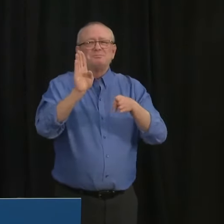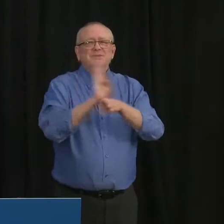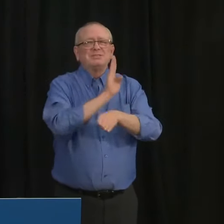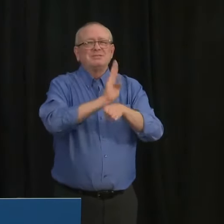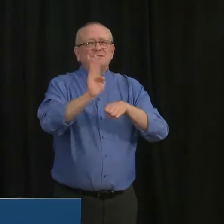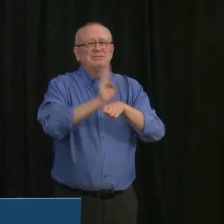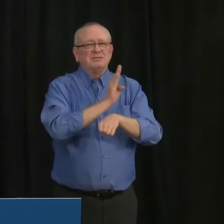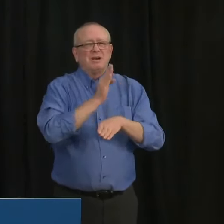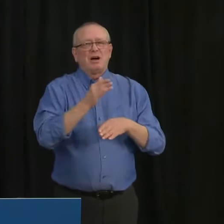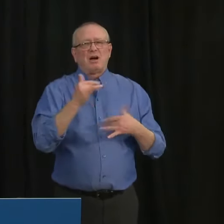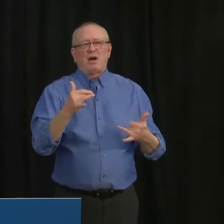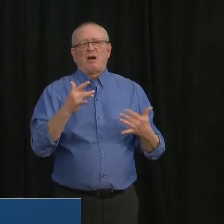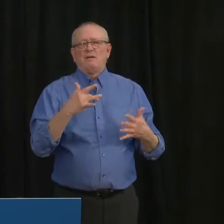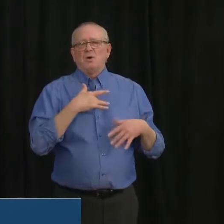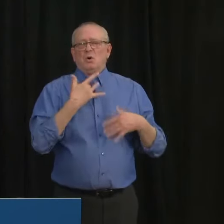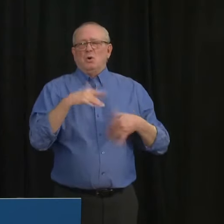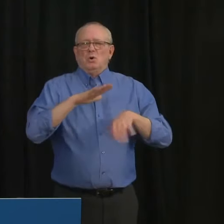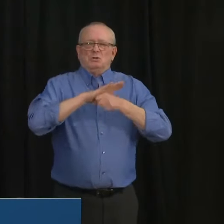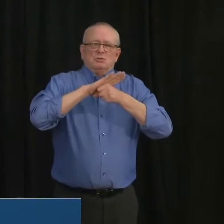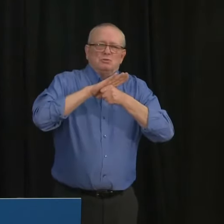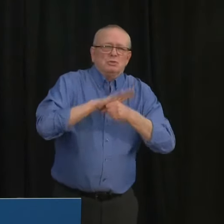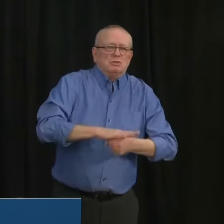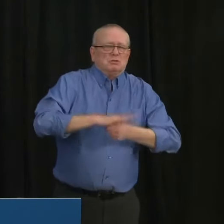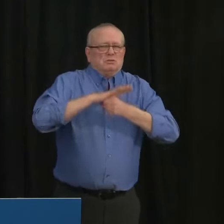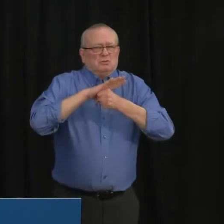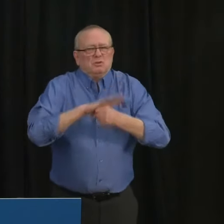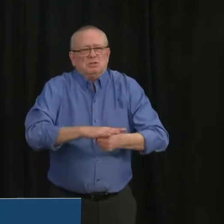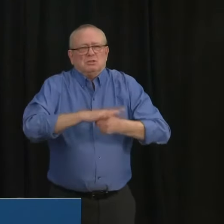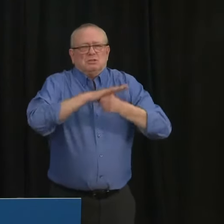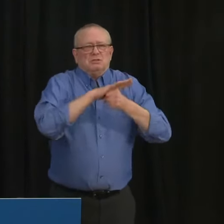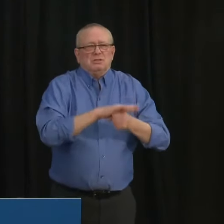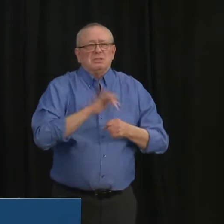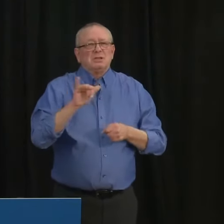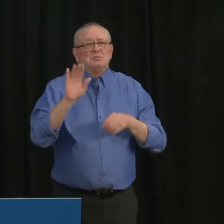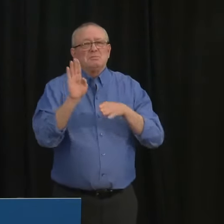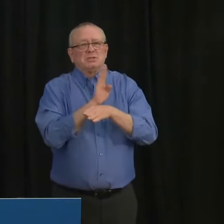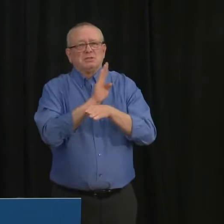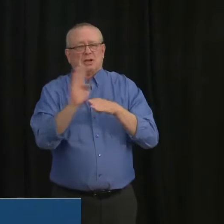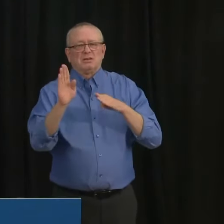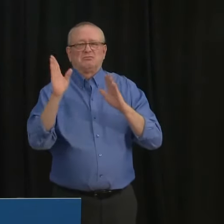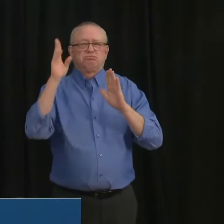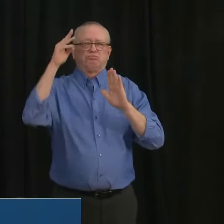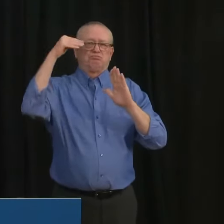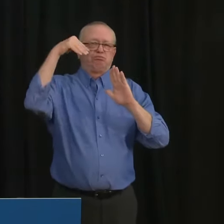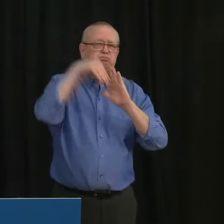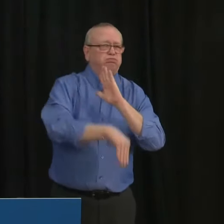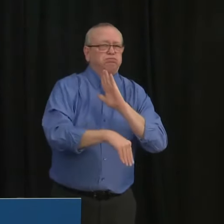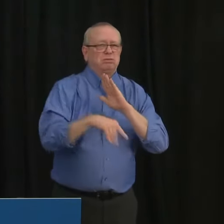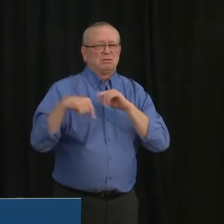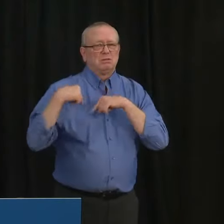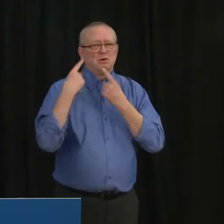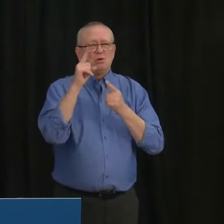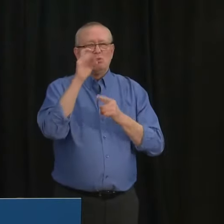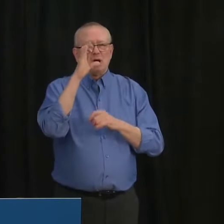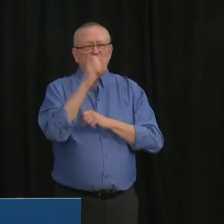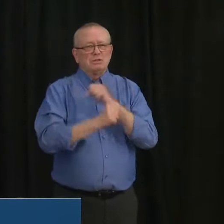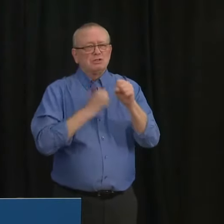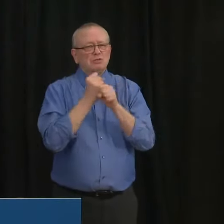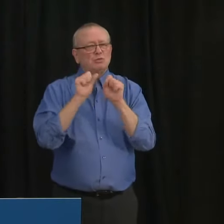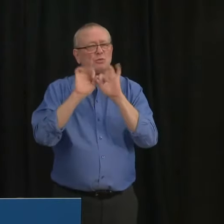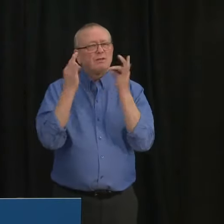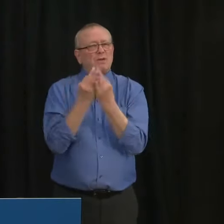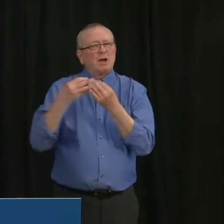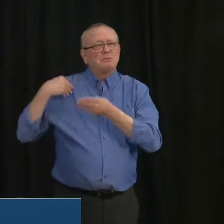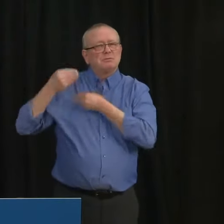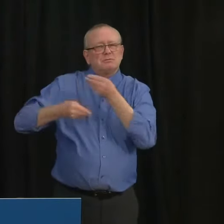that a lockdown could destroy her family's work for a century and with it their life savings. And another parent spoke